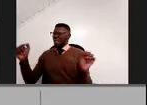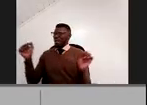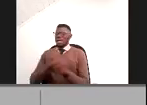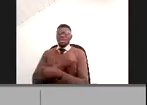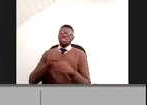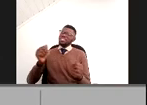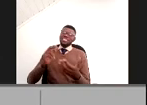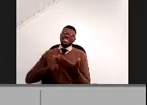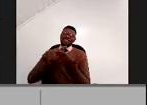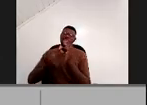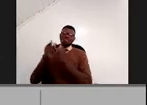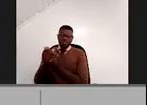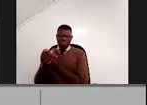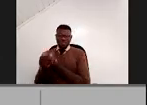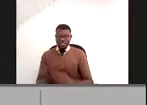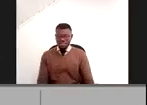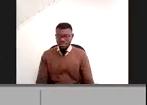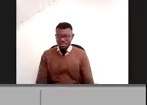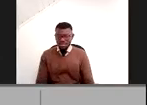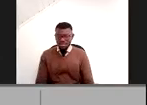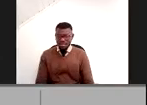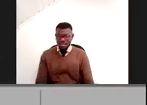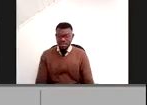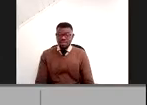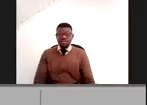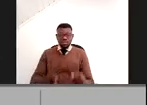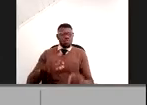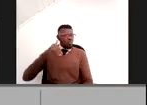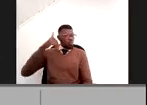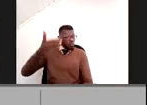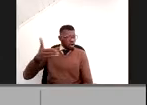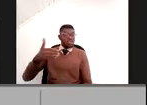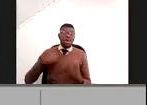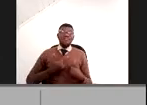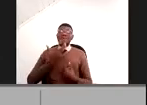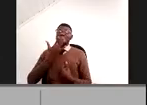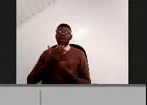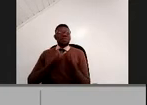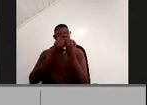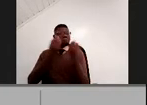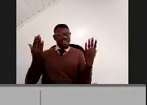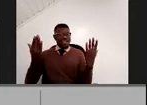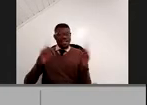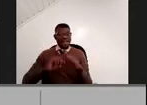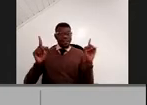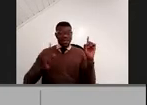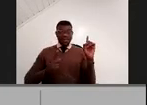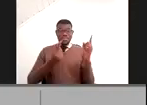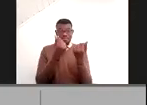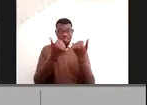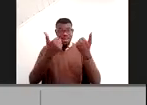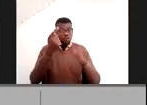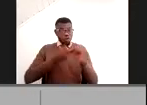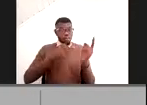sometimes you are, because there are always too many flowers around in the world, but flowers to earn money with for a supermarket are